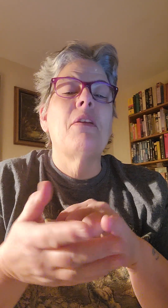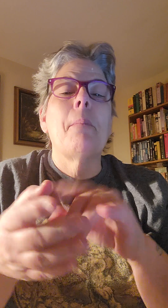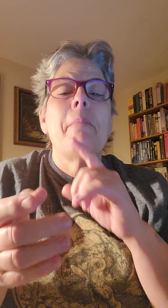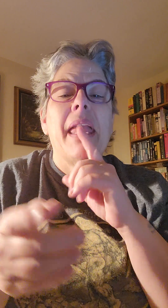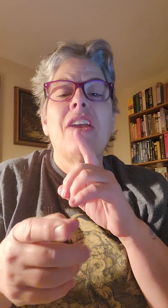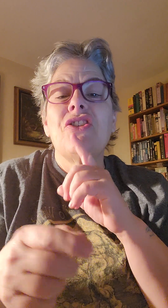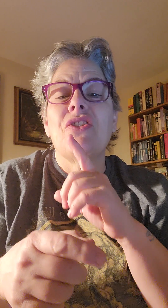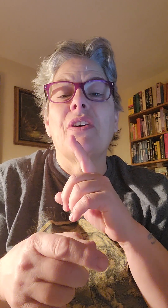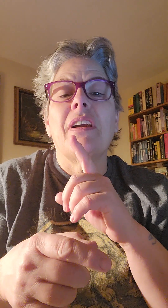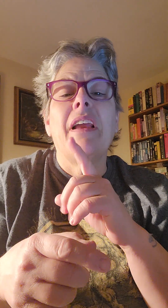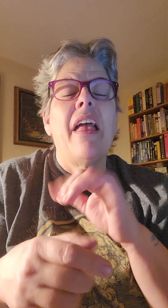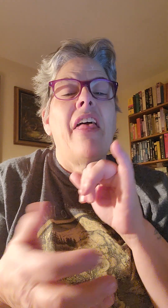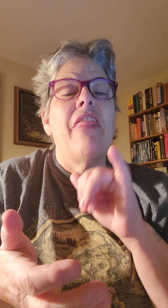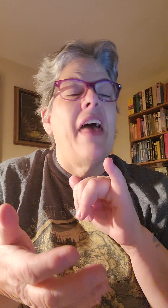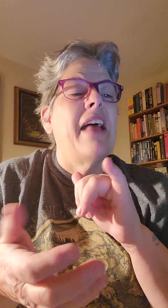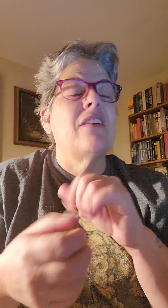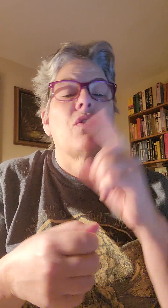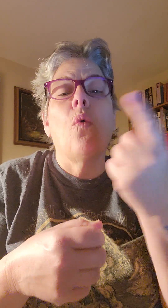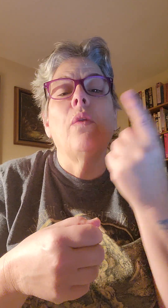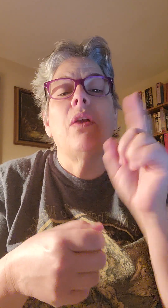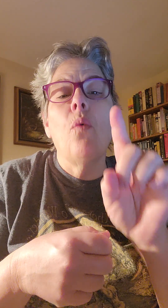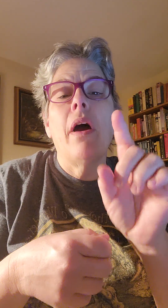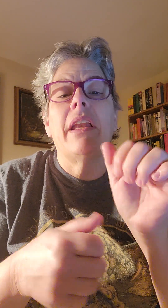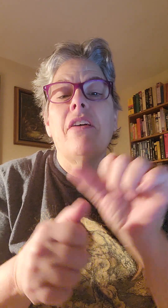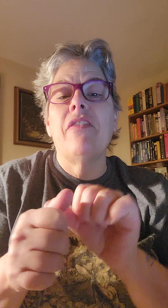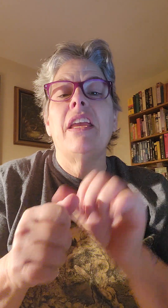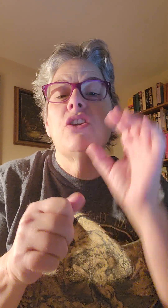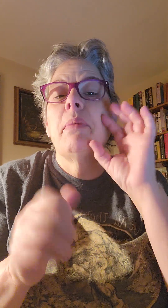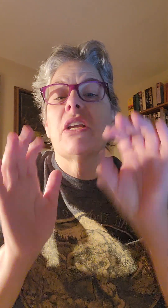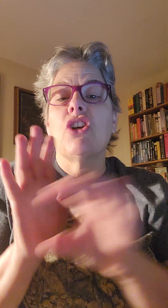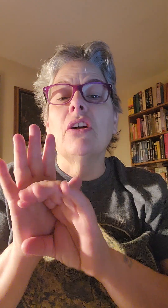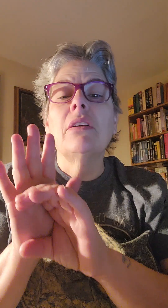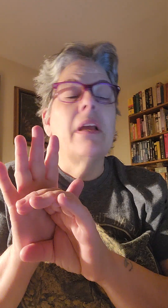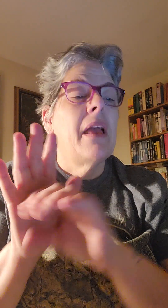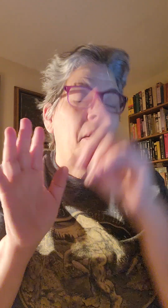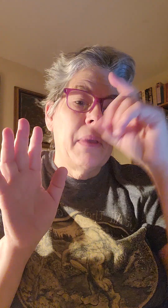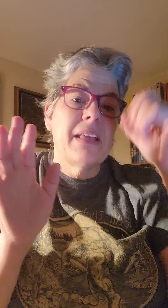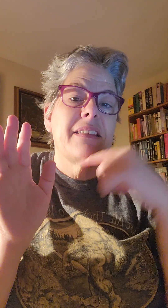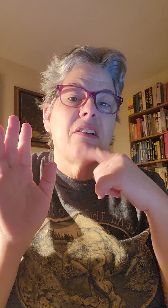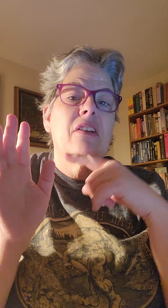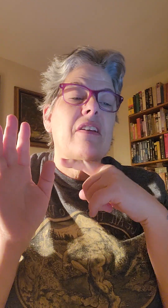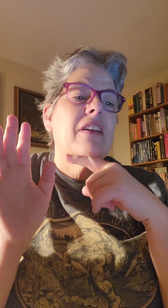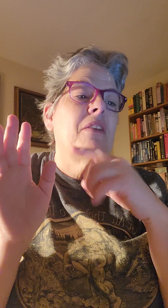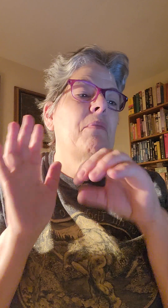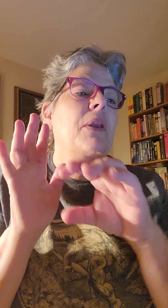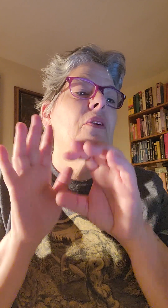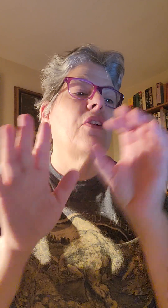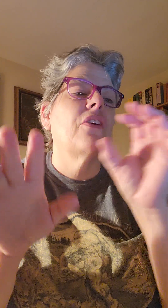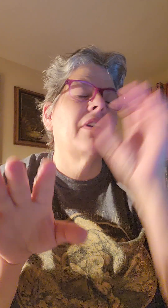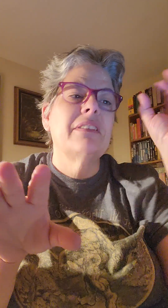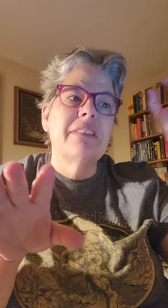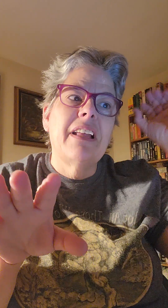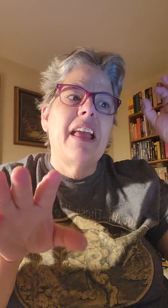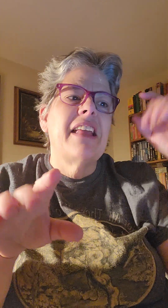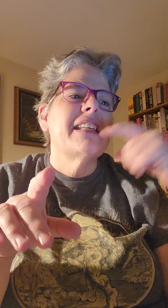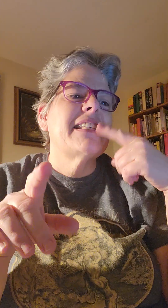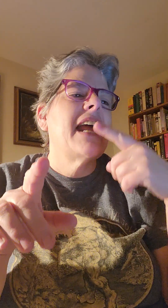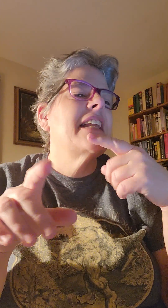making sure that there's only one of each picture because the computer decided